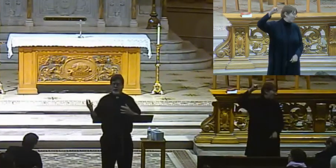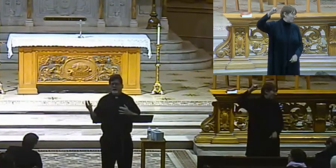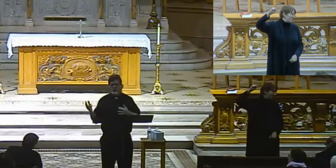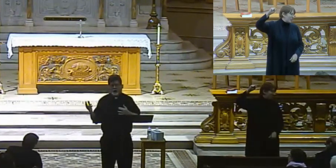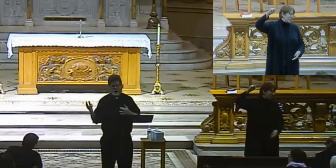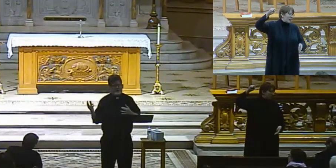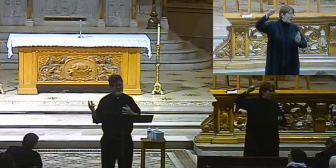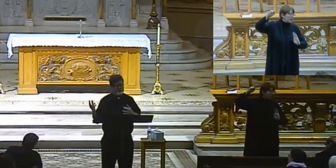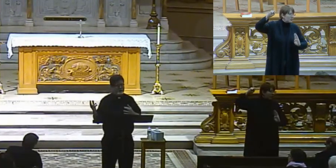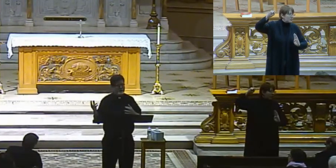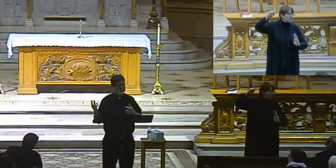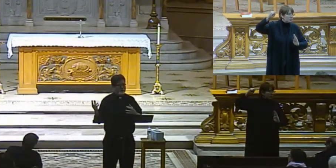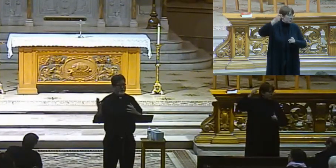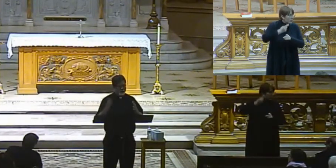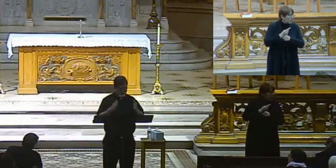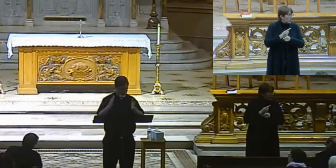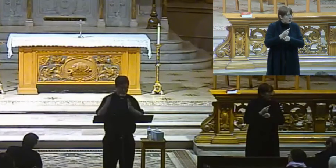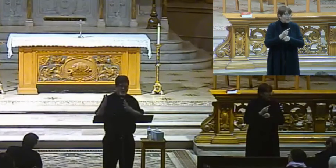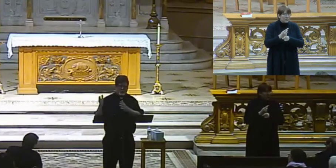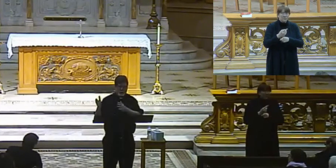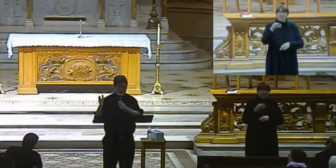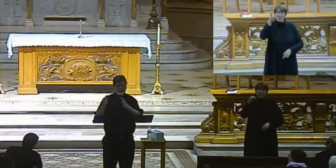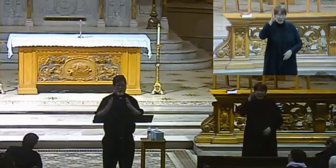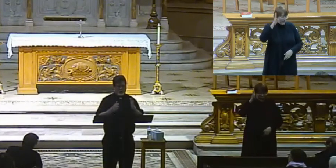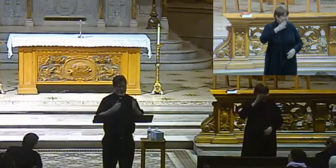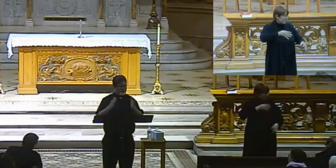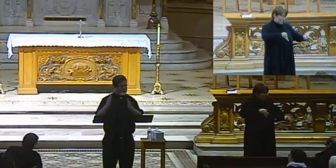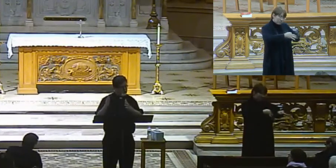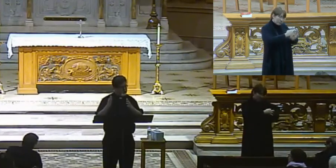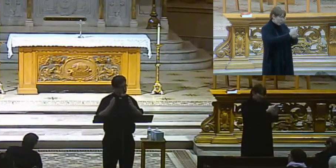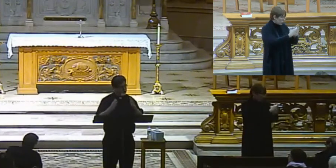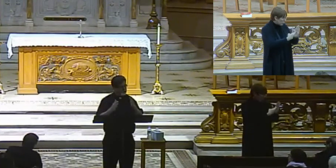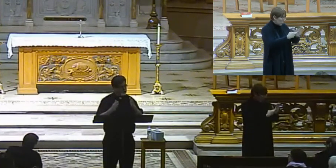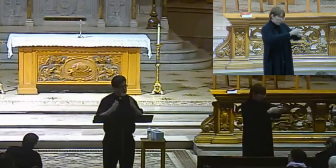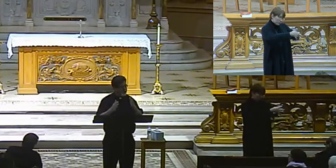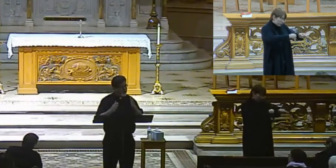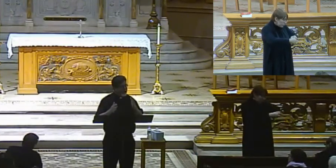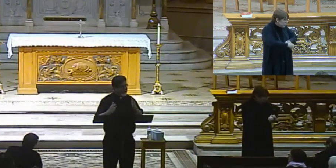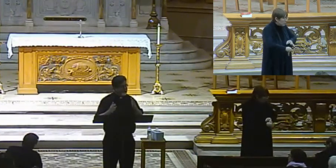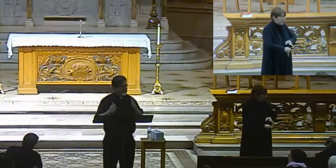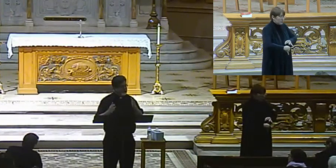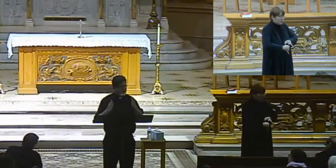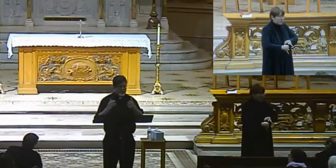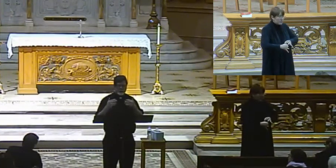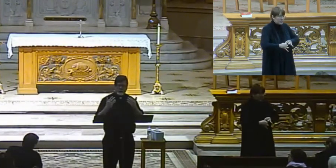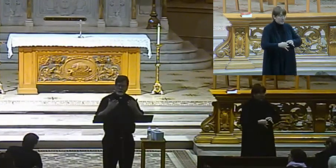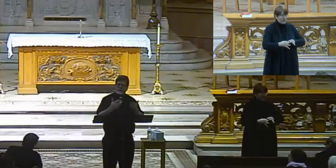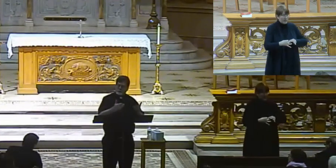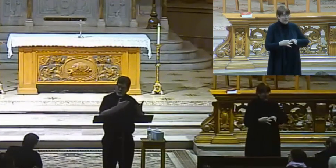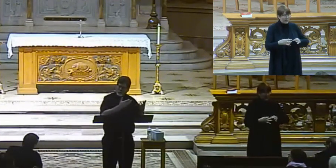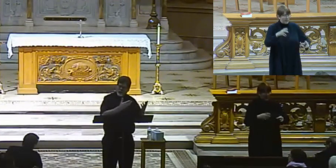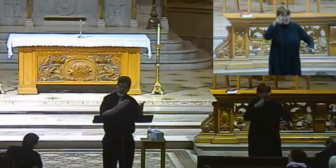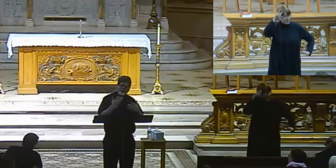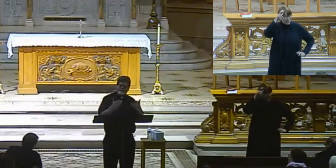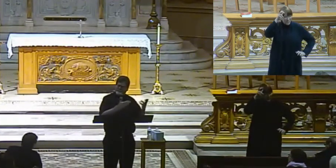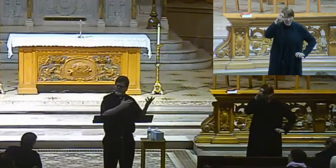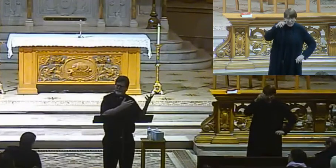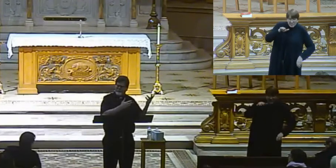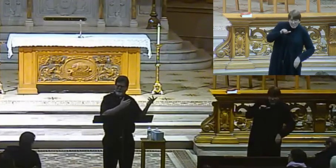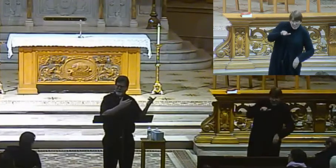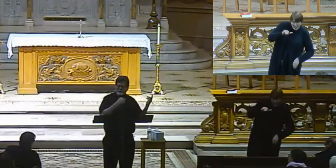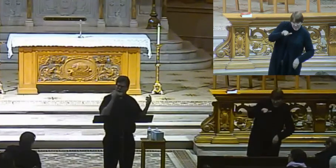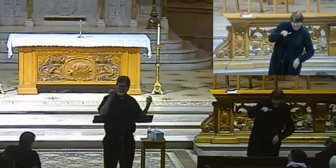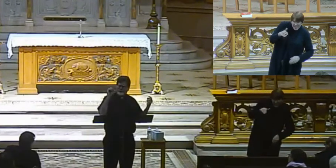against God, all right? God had given them instructions about what they were to do and not do. And then Satan said, hey,